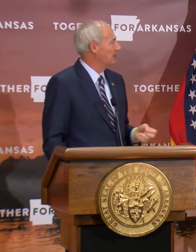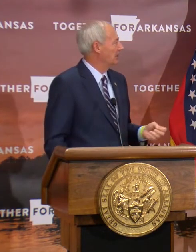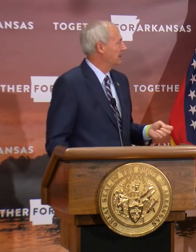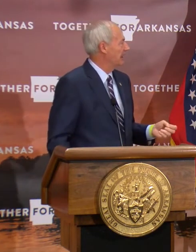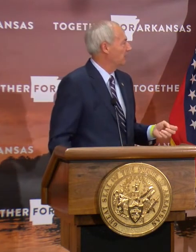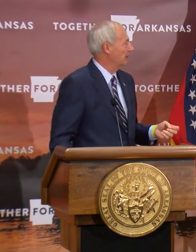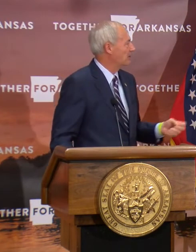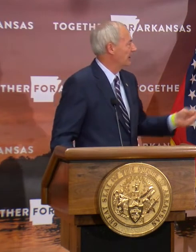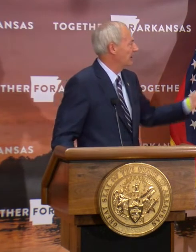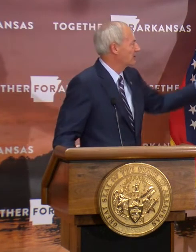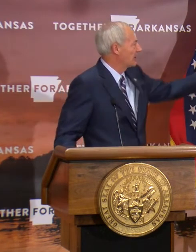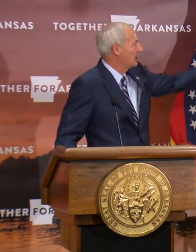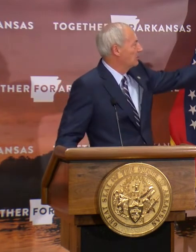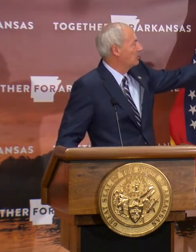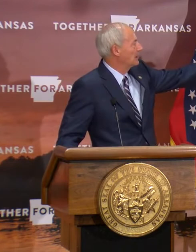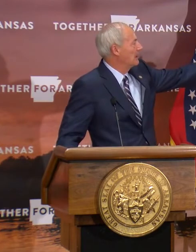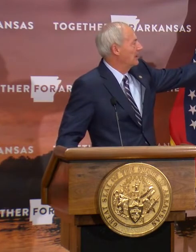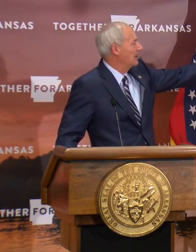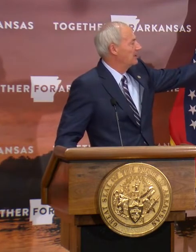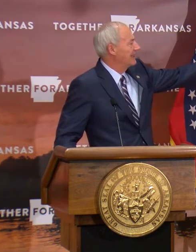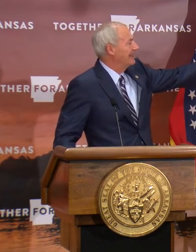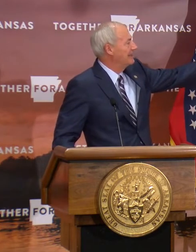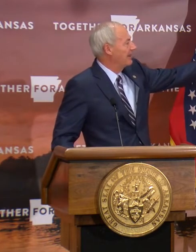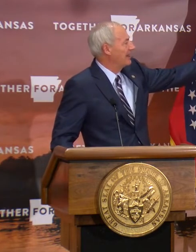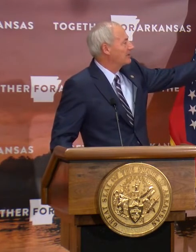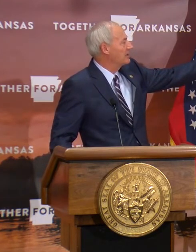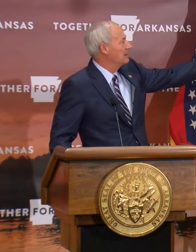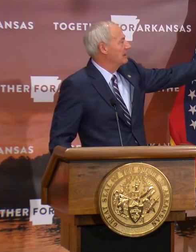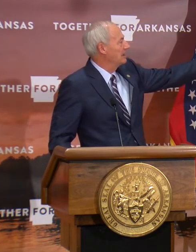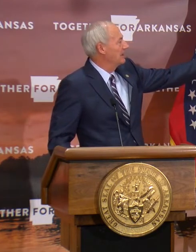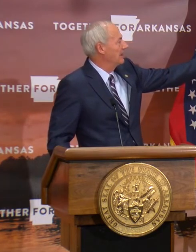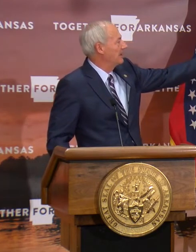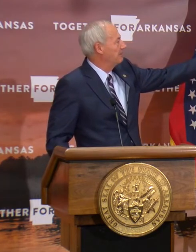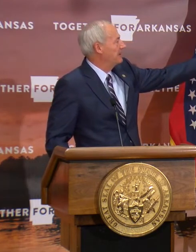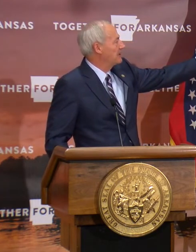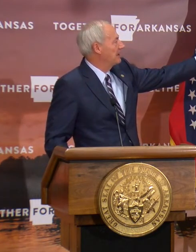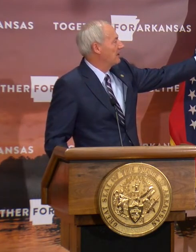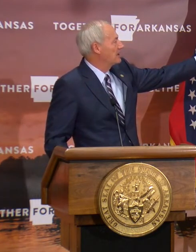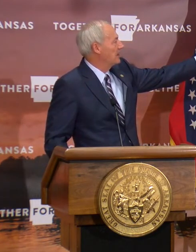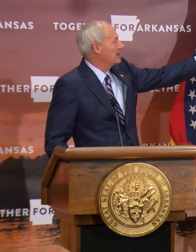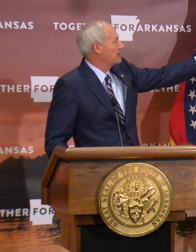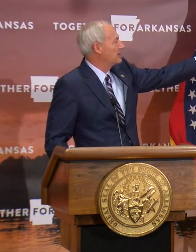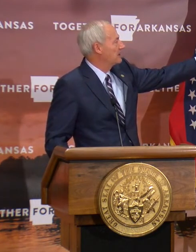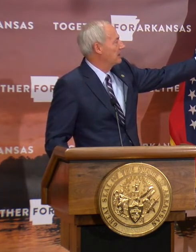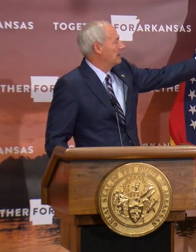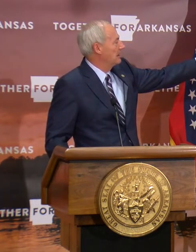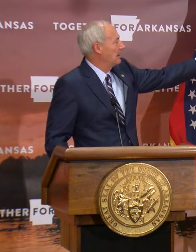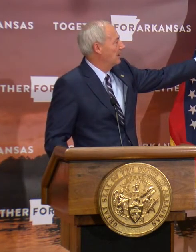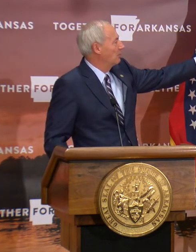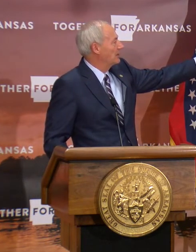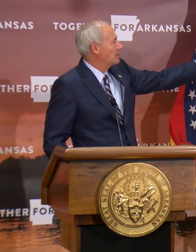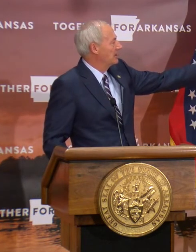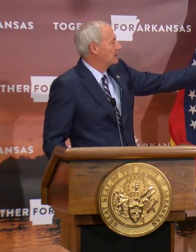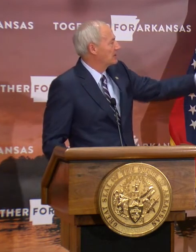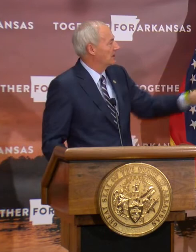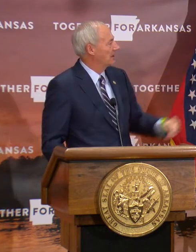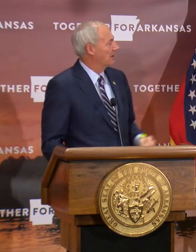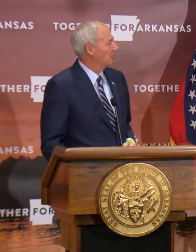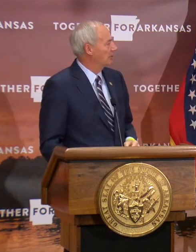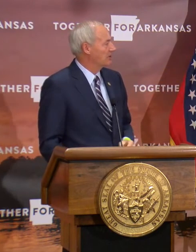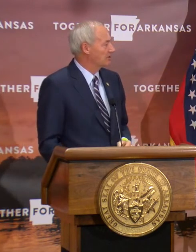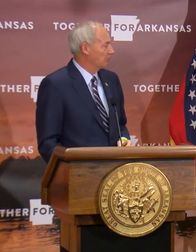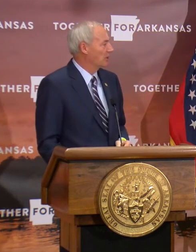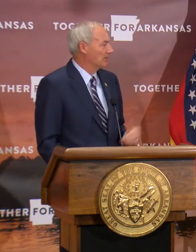continue to look at that. We had set as a goal 180,000 PCR tests, which is